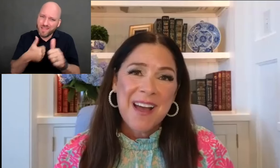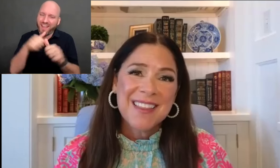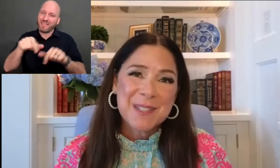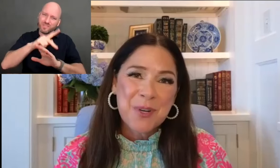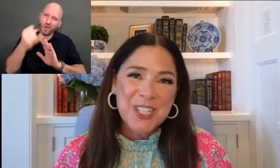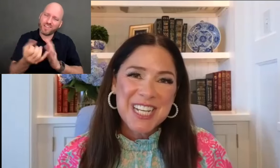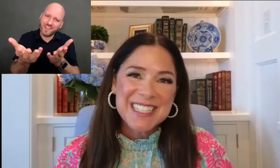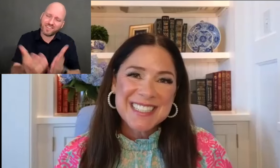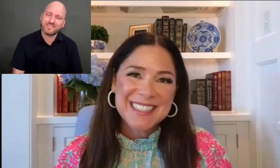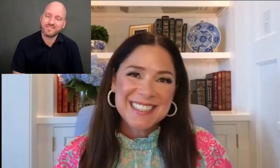this project.